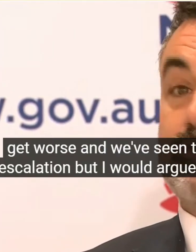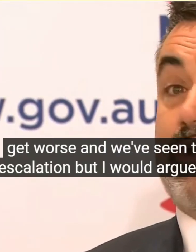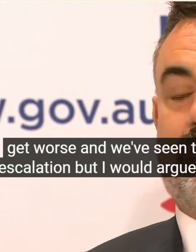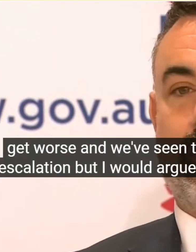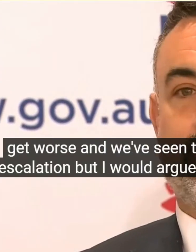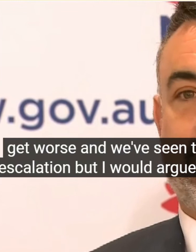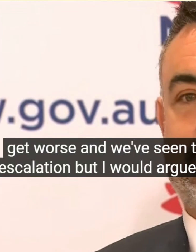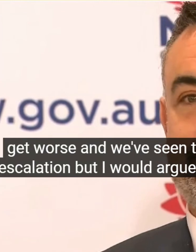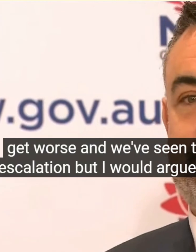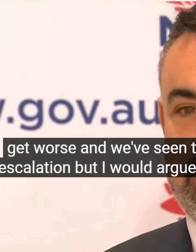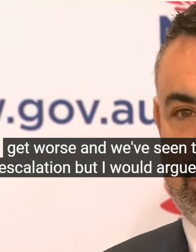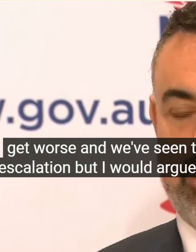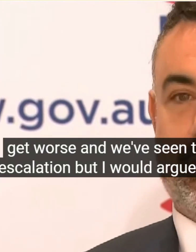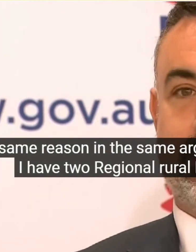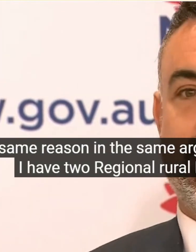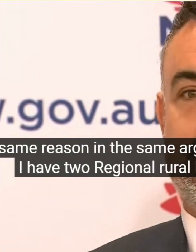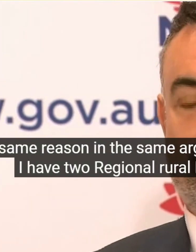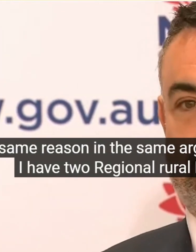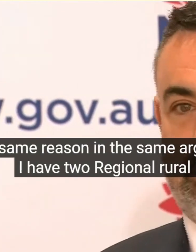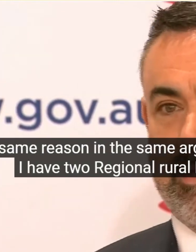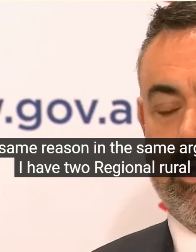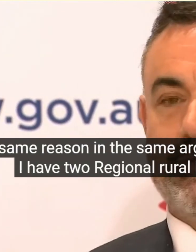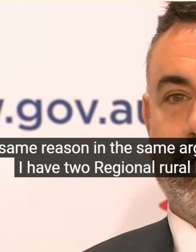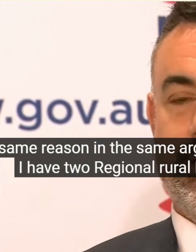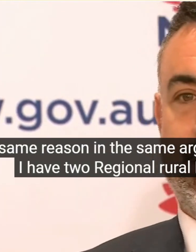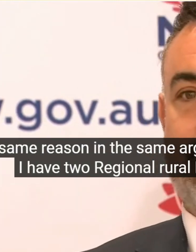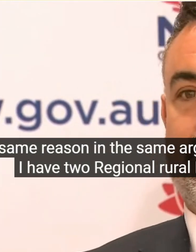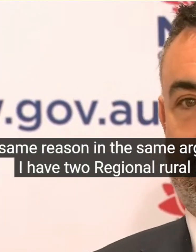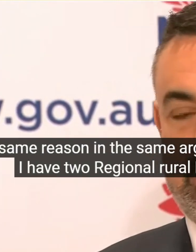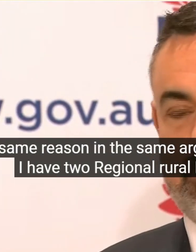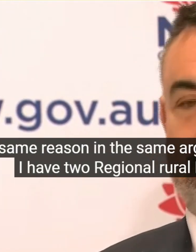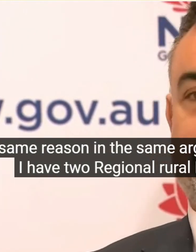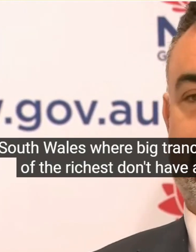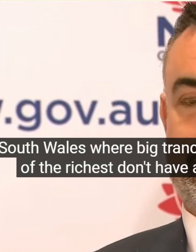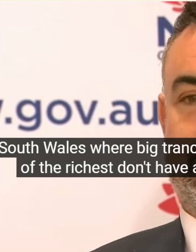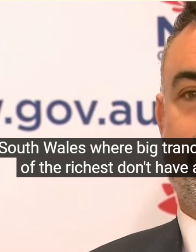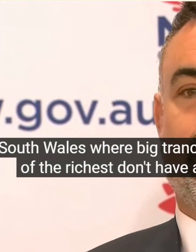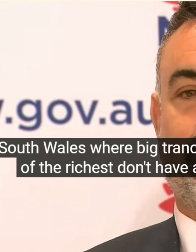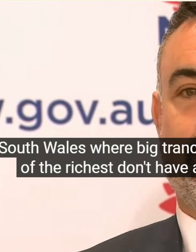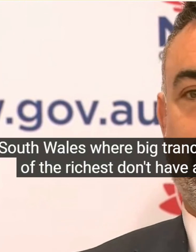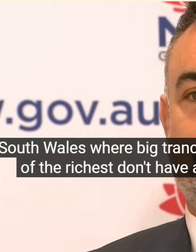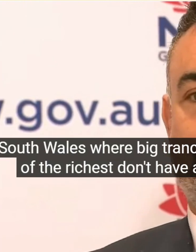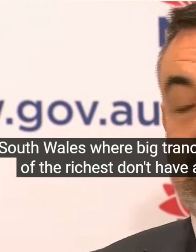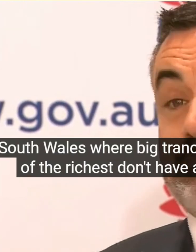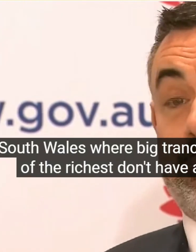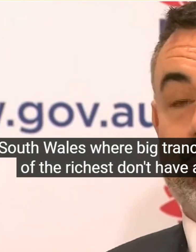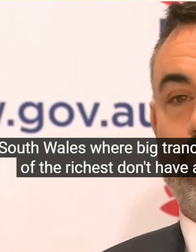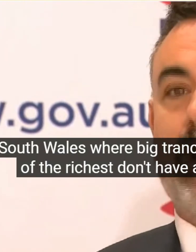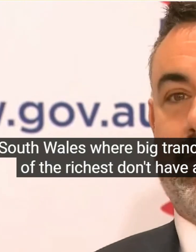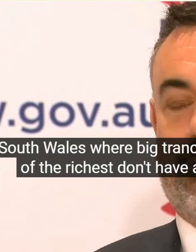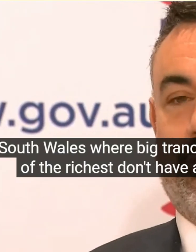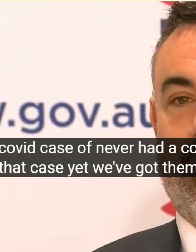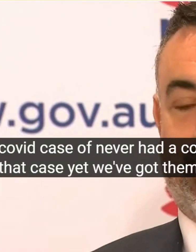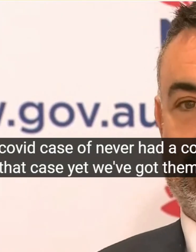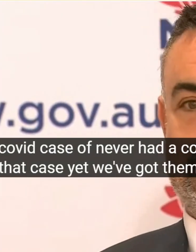Tranchers Of The Regions Don't Have A COVID Case Yet We've Got Them In Lockdown And We've Got A Number Of Restrictions On Their Movement But That's